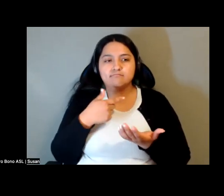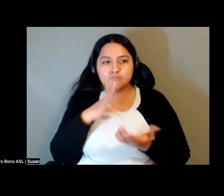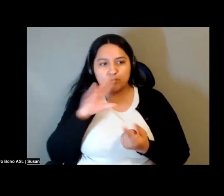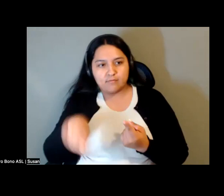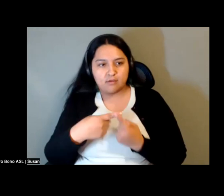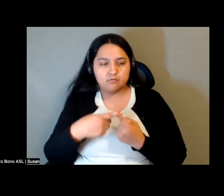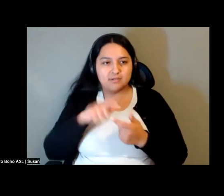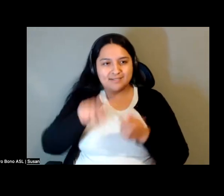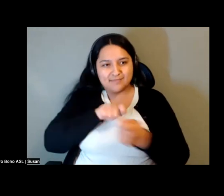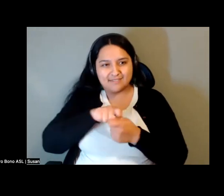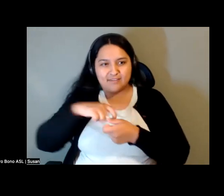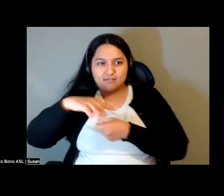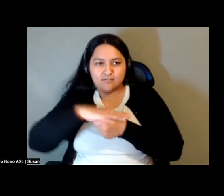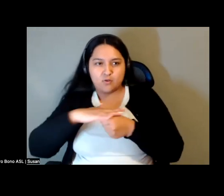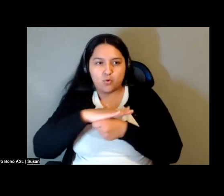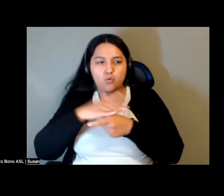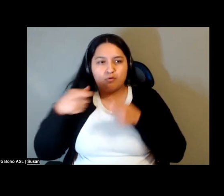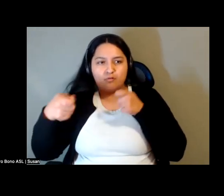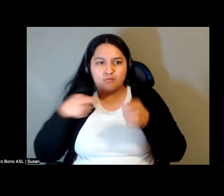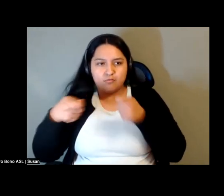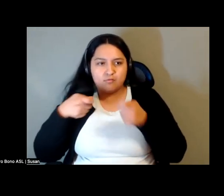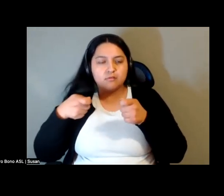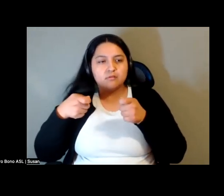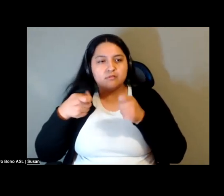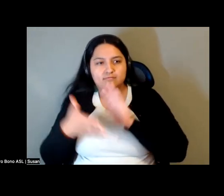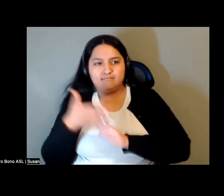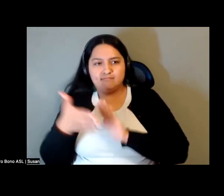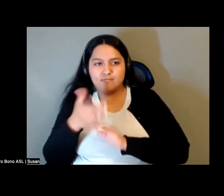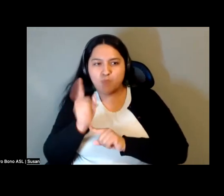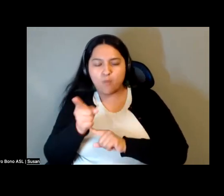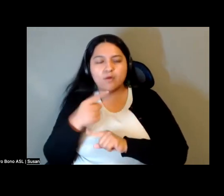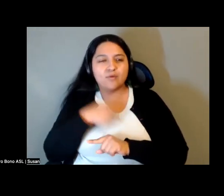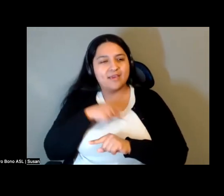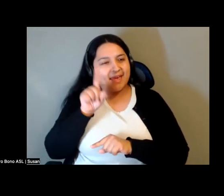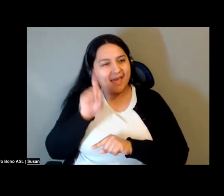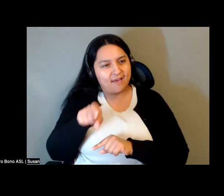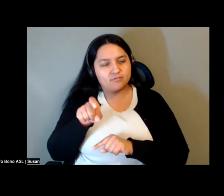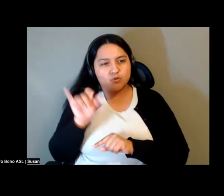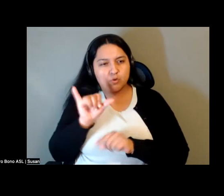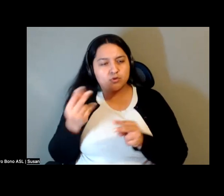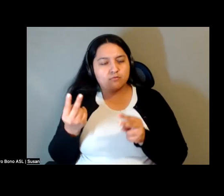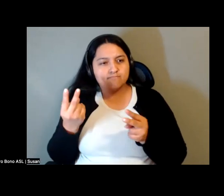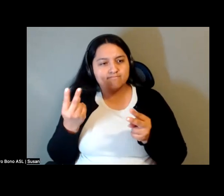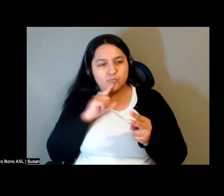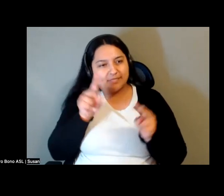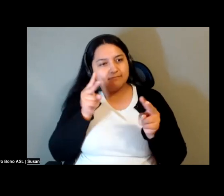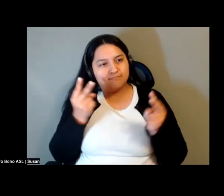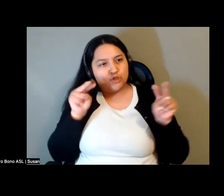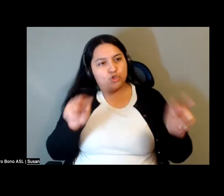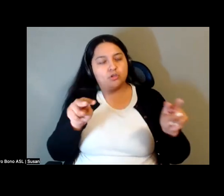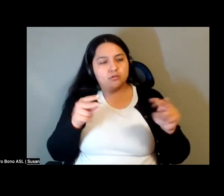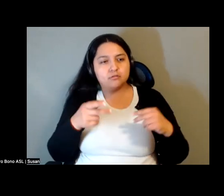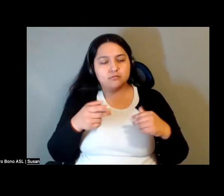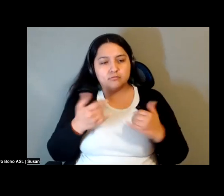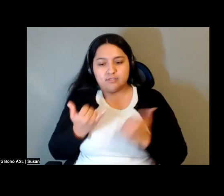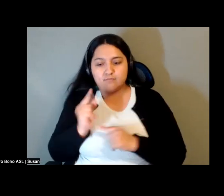municipalist moment. I think there's some things that we need to look at about where we are, how we are interpreting this